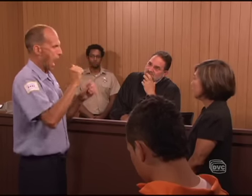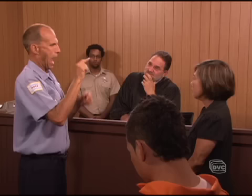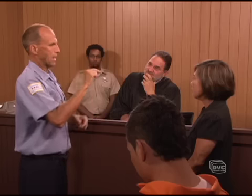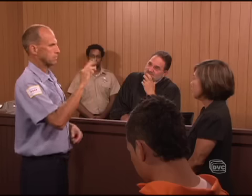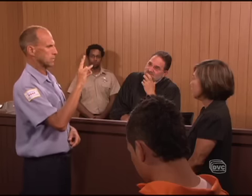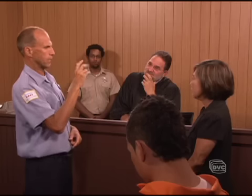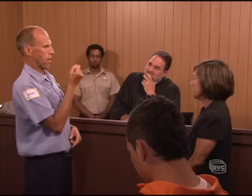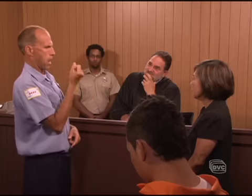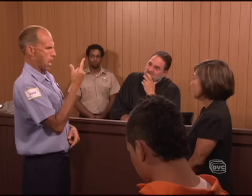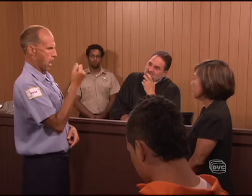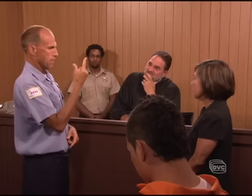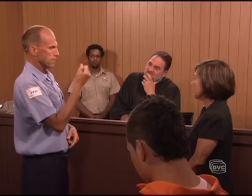-Eleven store.